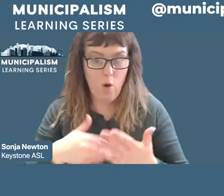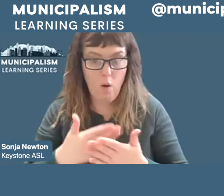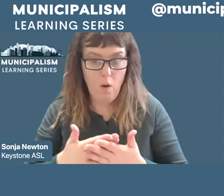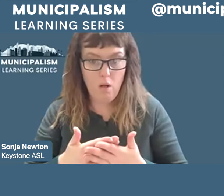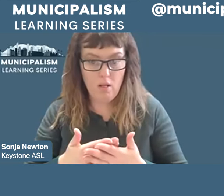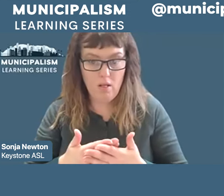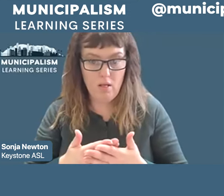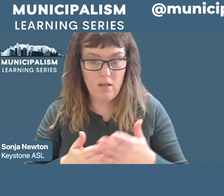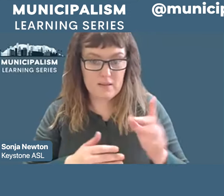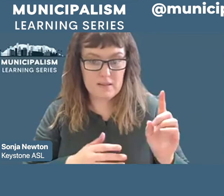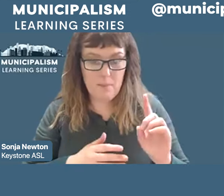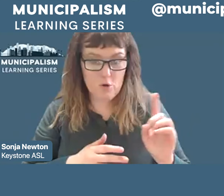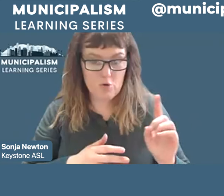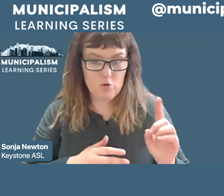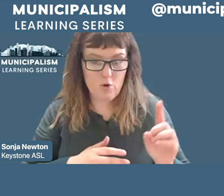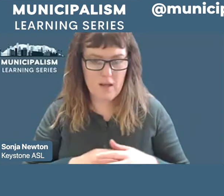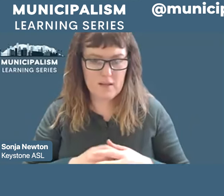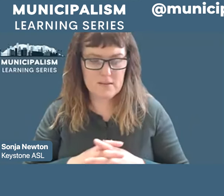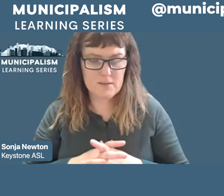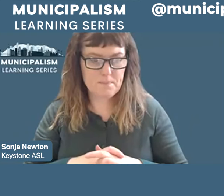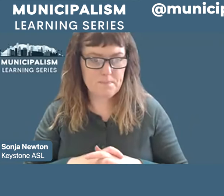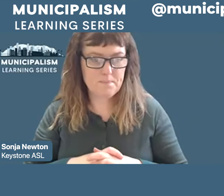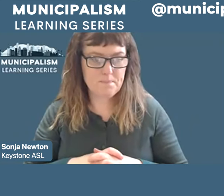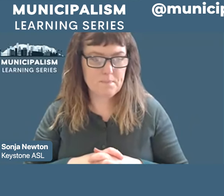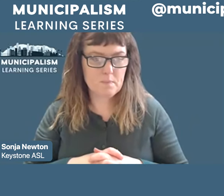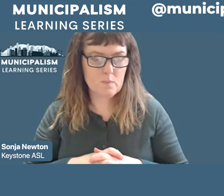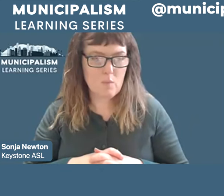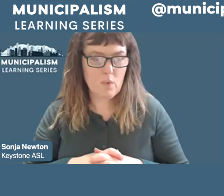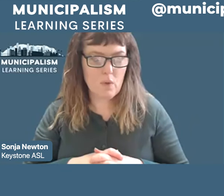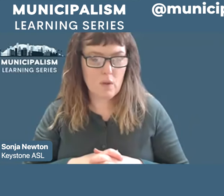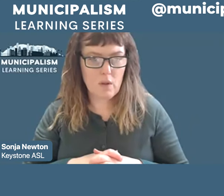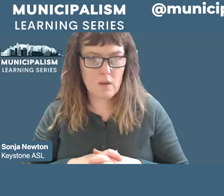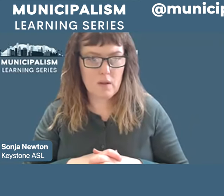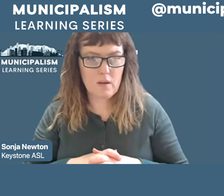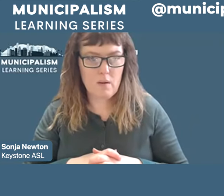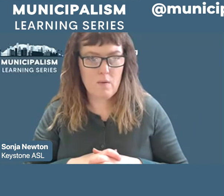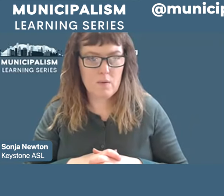a Democrat so we have been able to